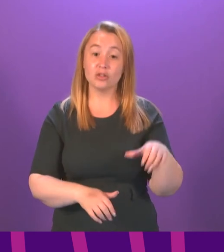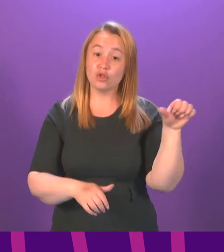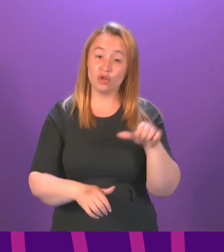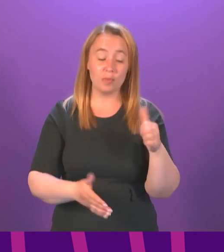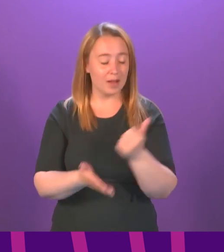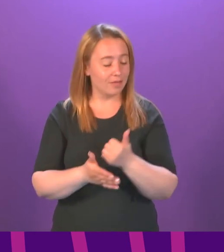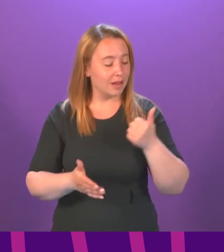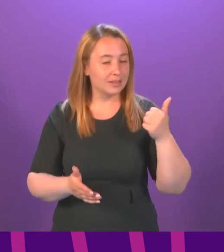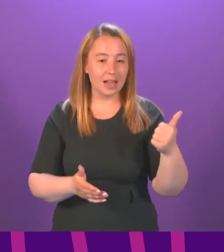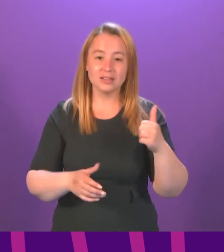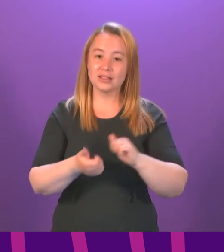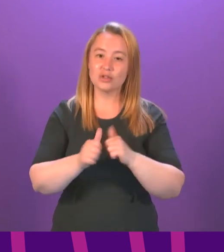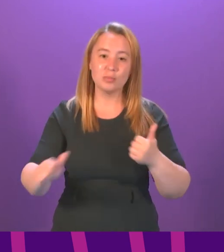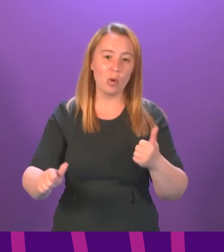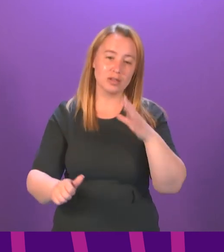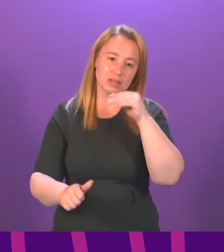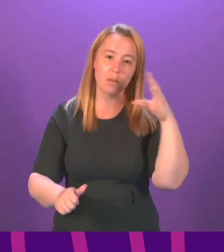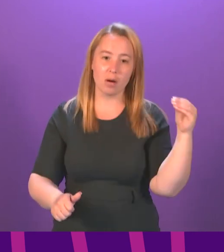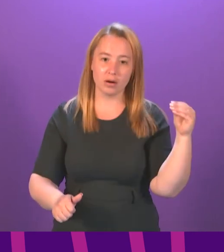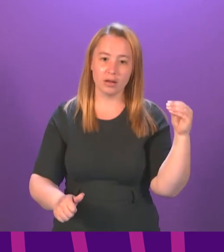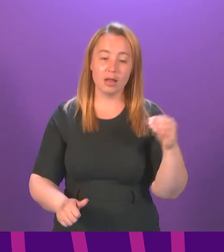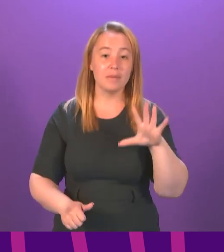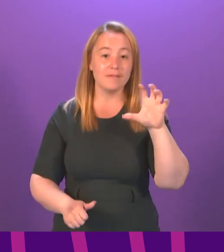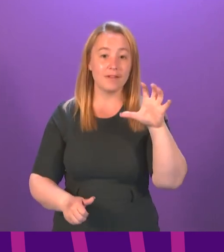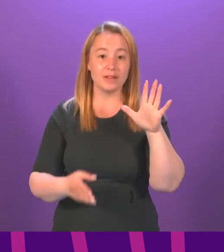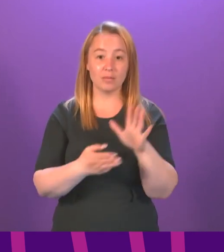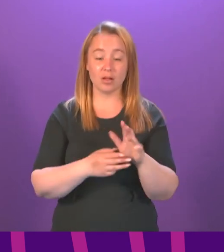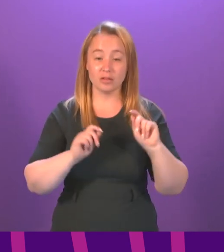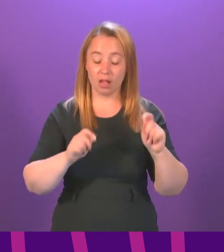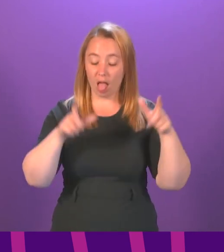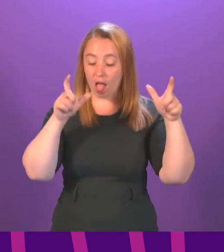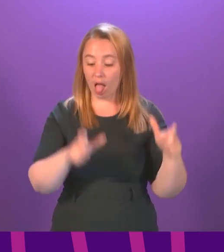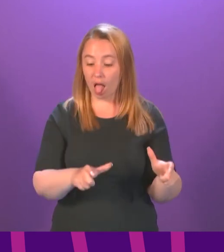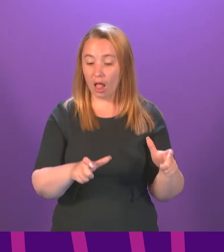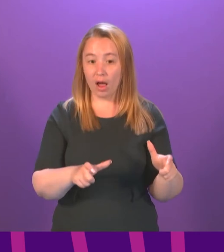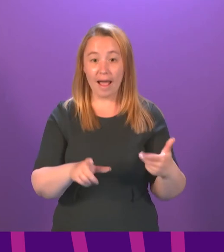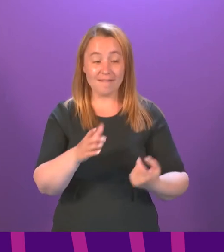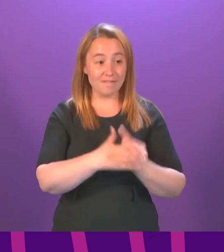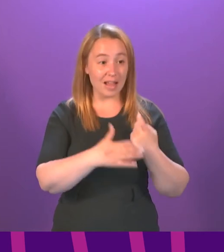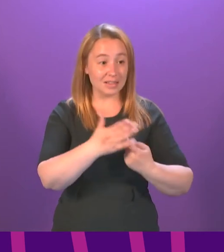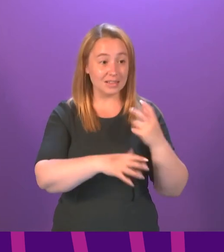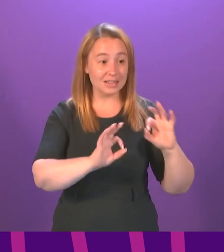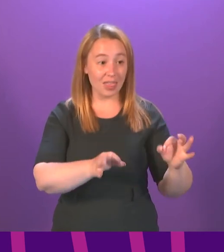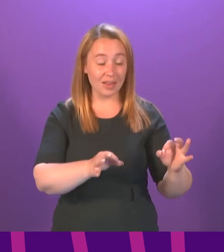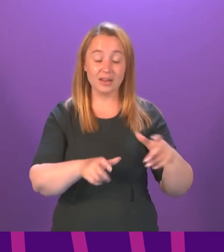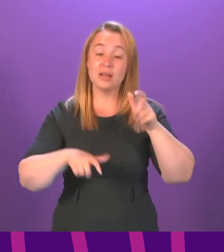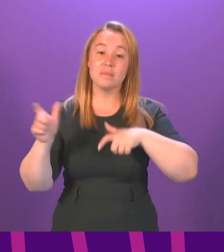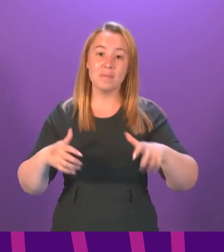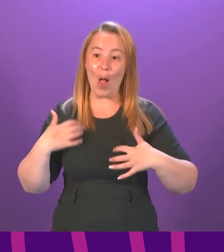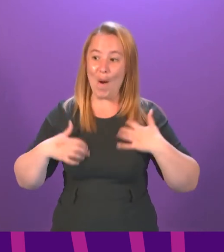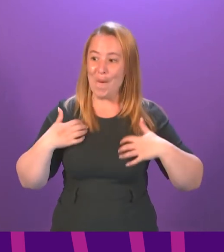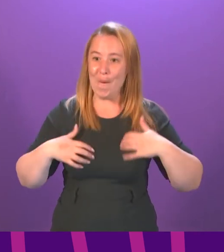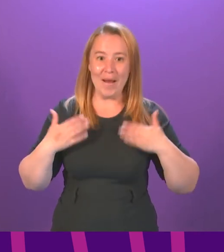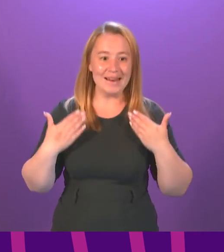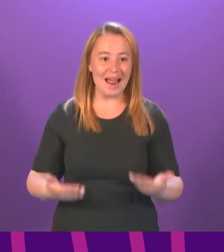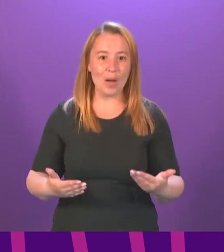activity from the grass roots to elite level. After 15 months of being locked out of events, the prospect is an exciting one. But people expect